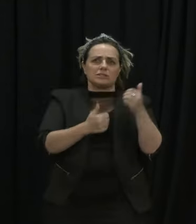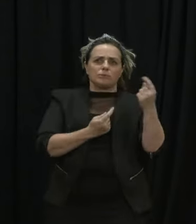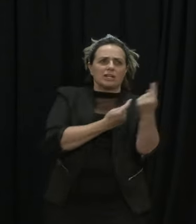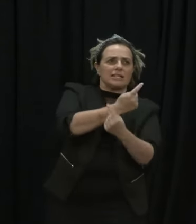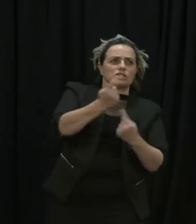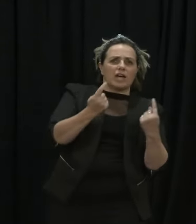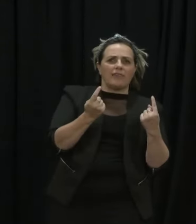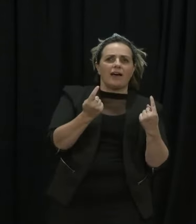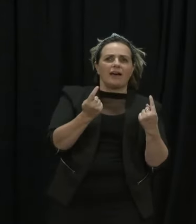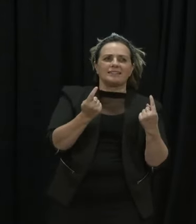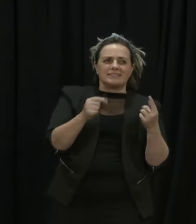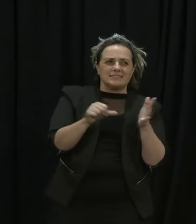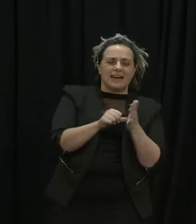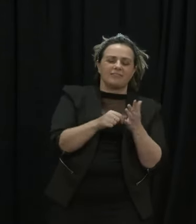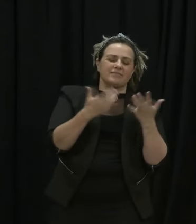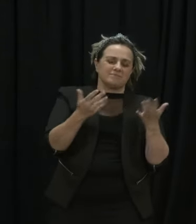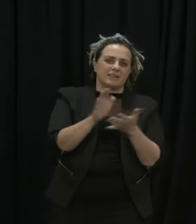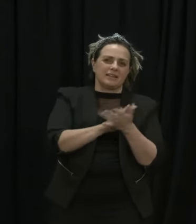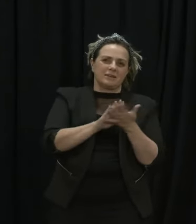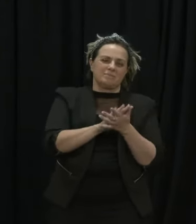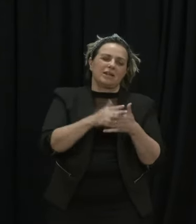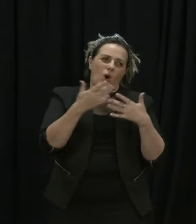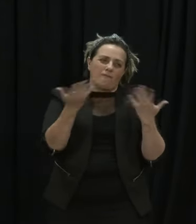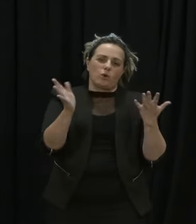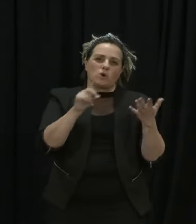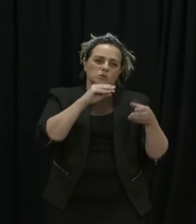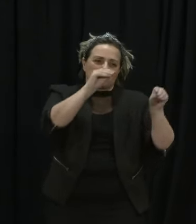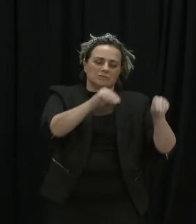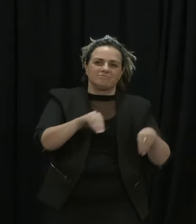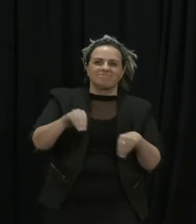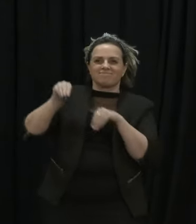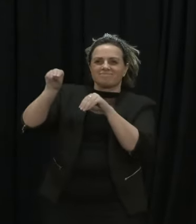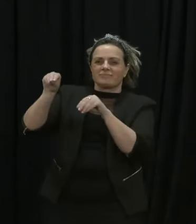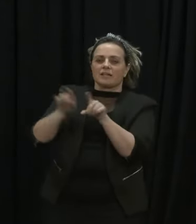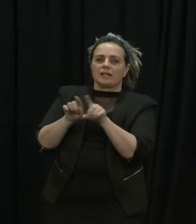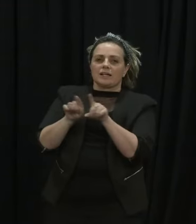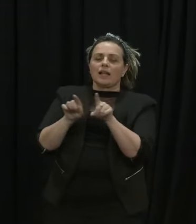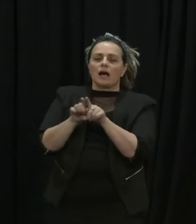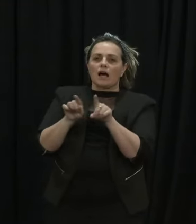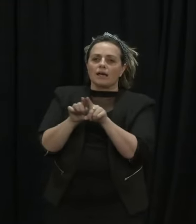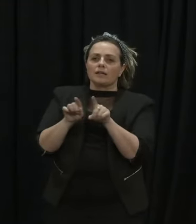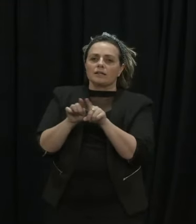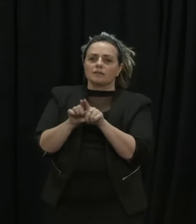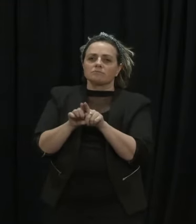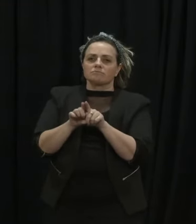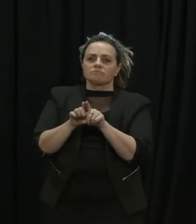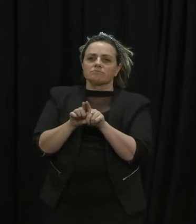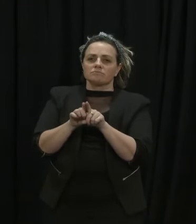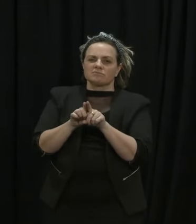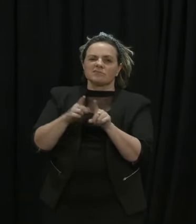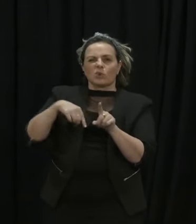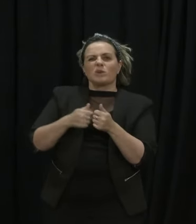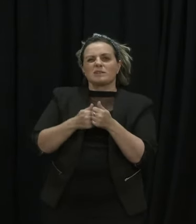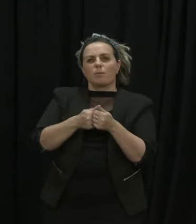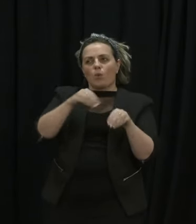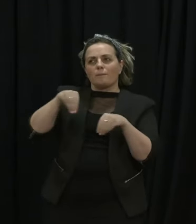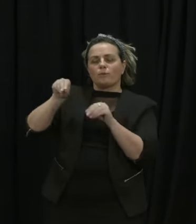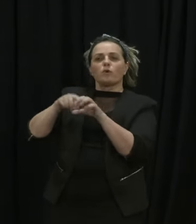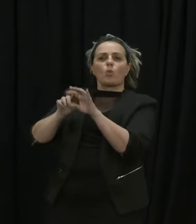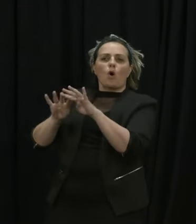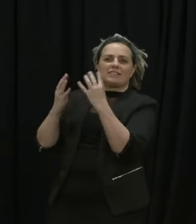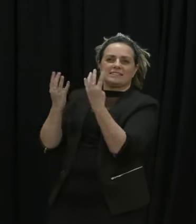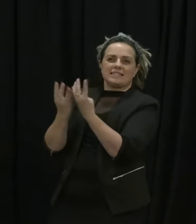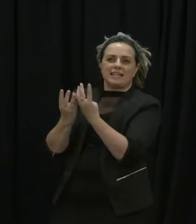that is almost directly they may go into it's a category where they would be supported to go into a quarantine